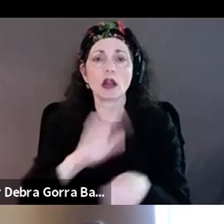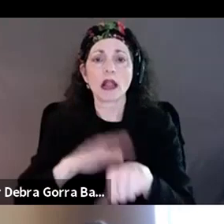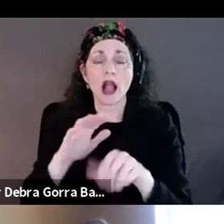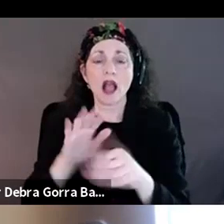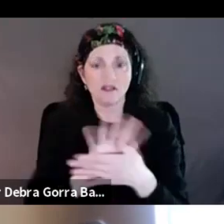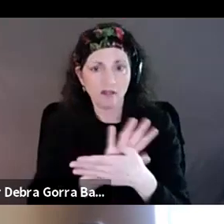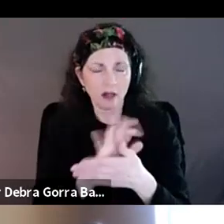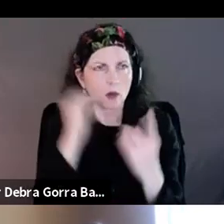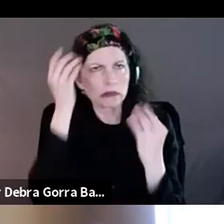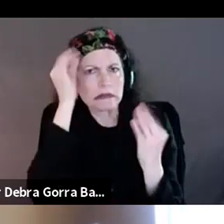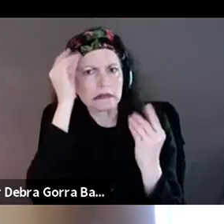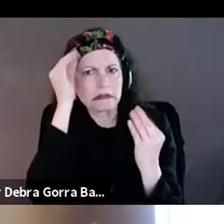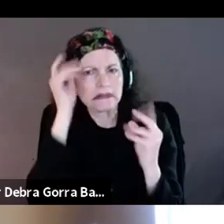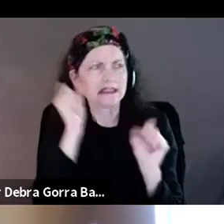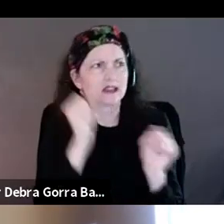strategizing about it.